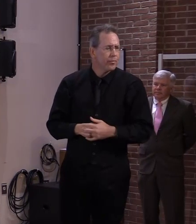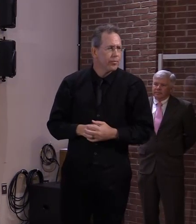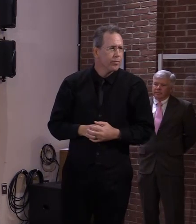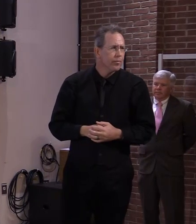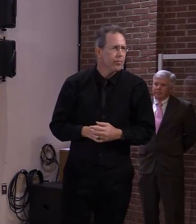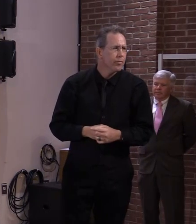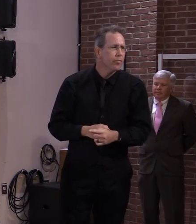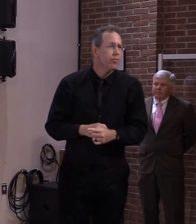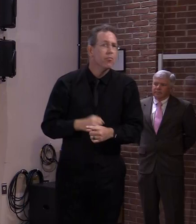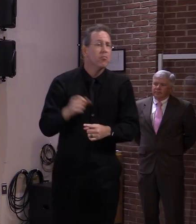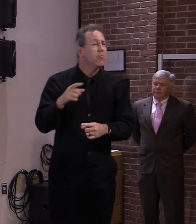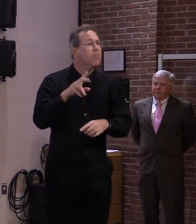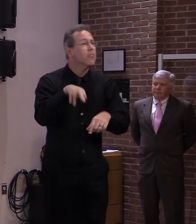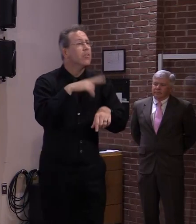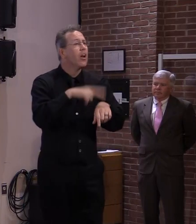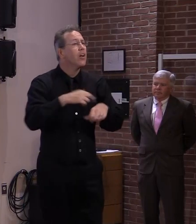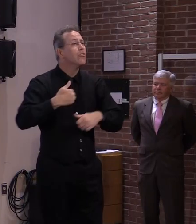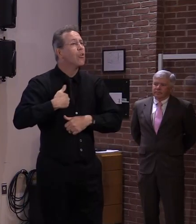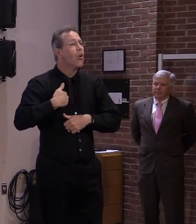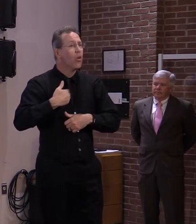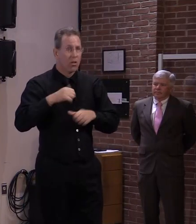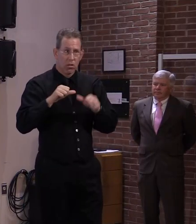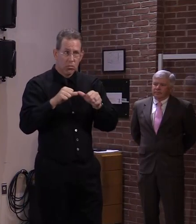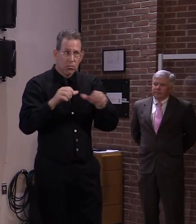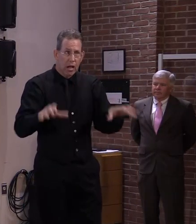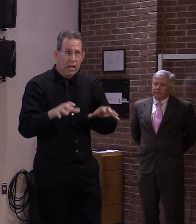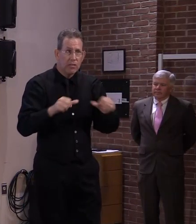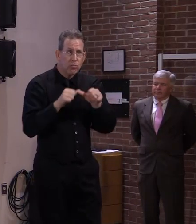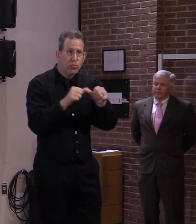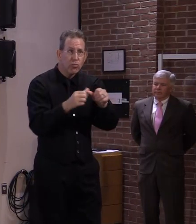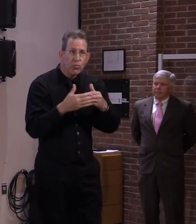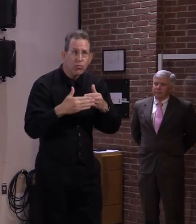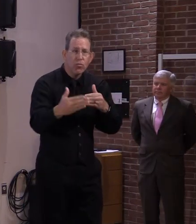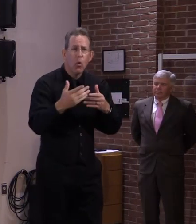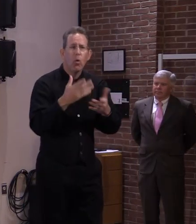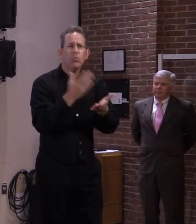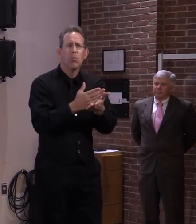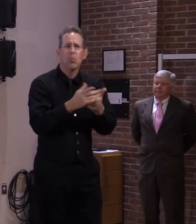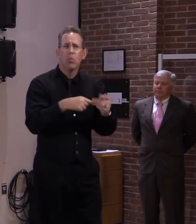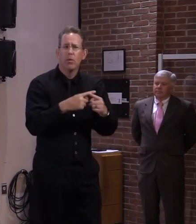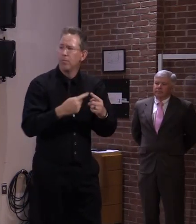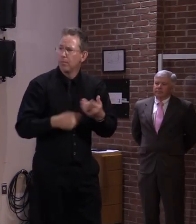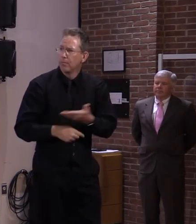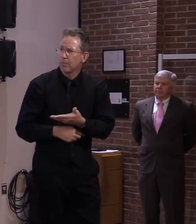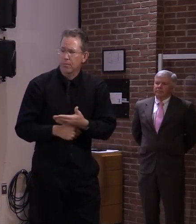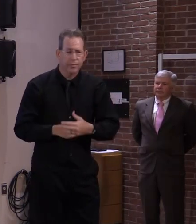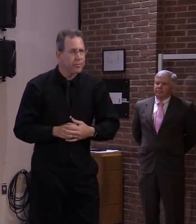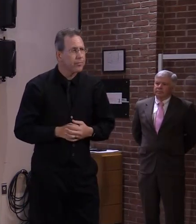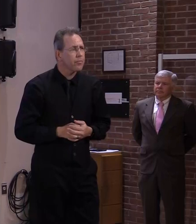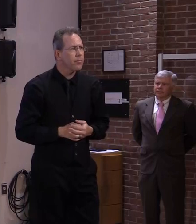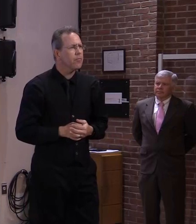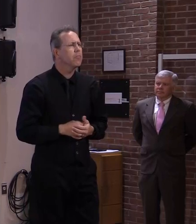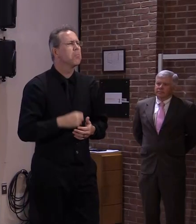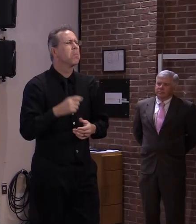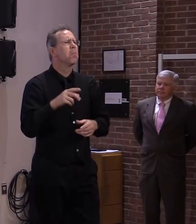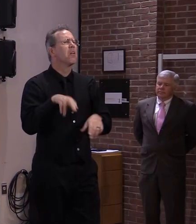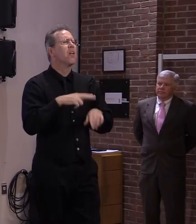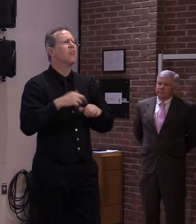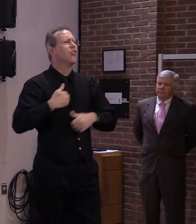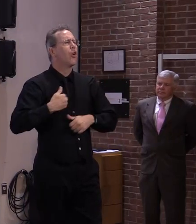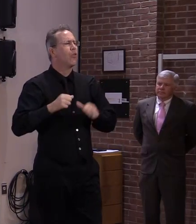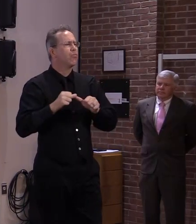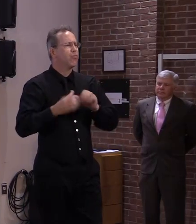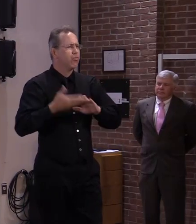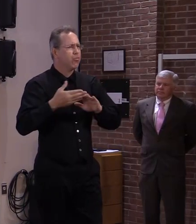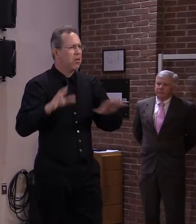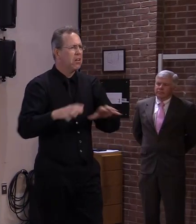yes until we determine when we don't need that that resource anymore we don't want that to be